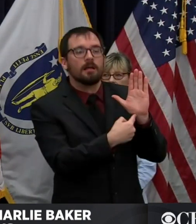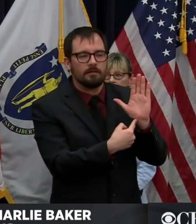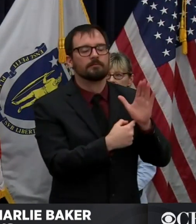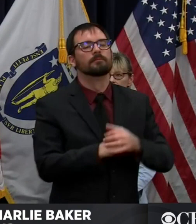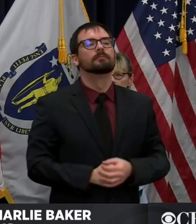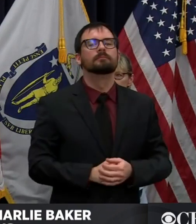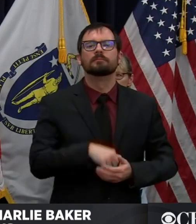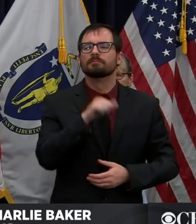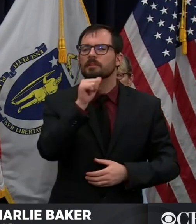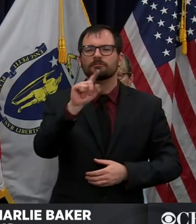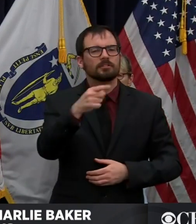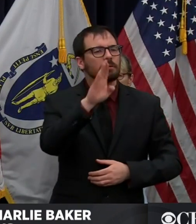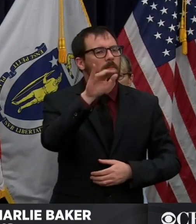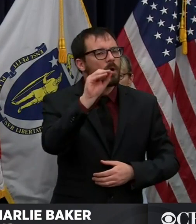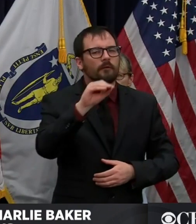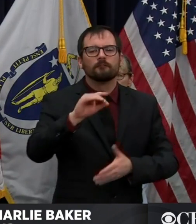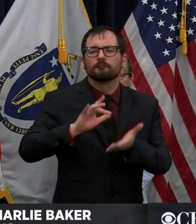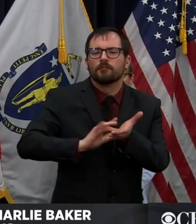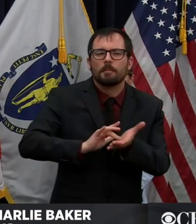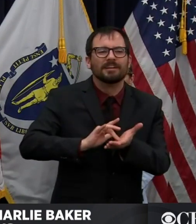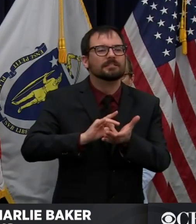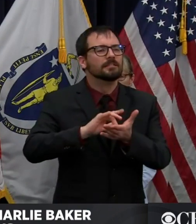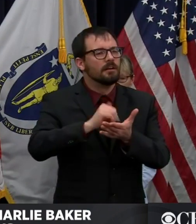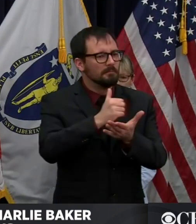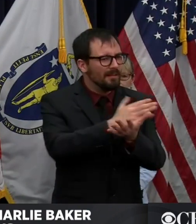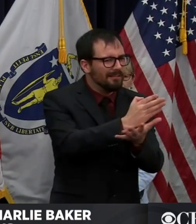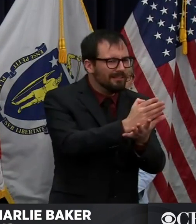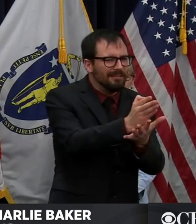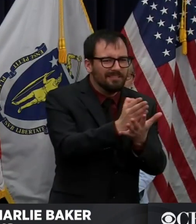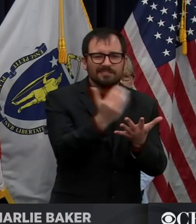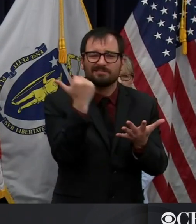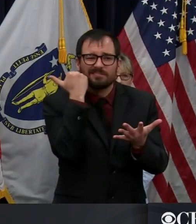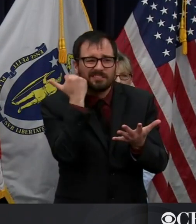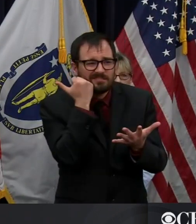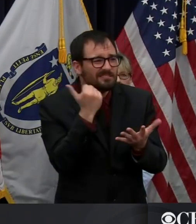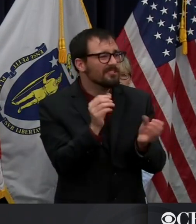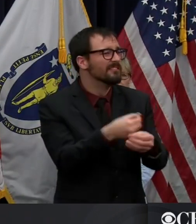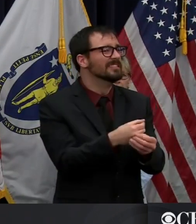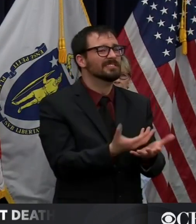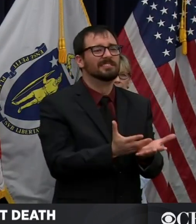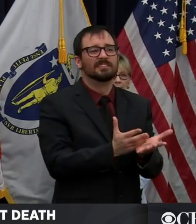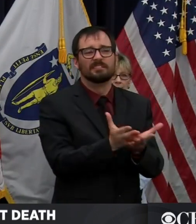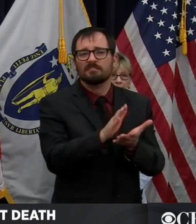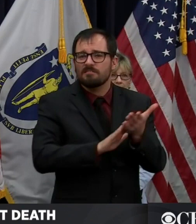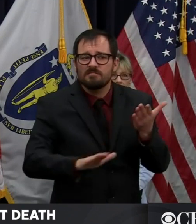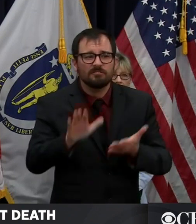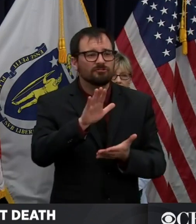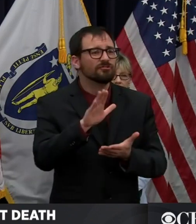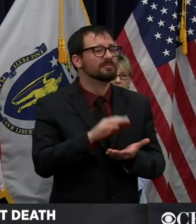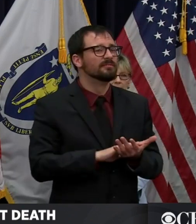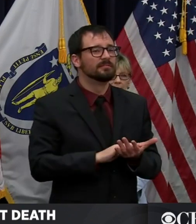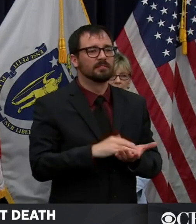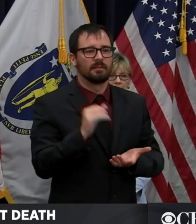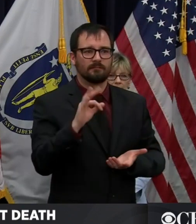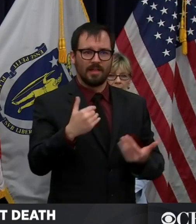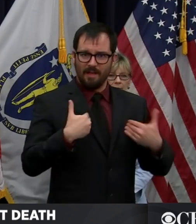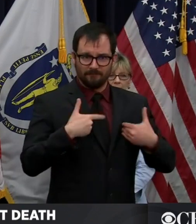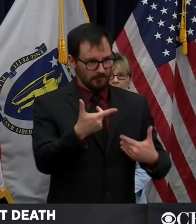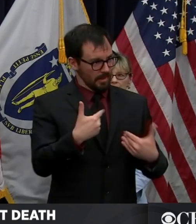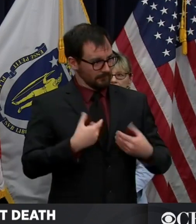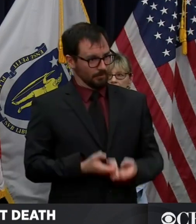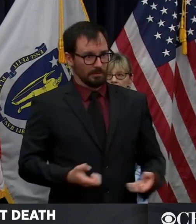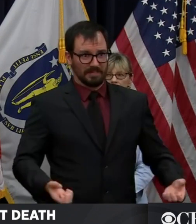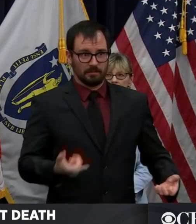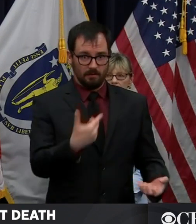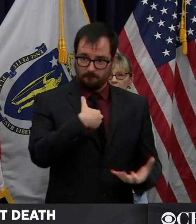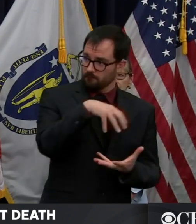companies that are offering to donate, but also dentist's office, colleges, universities. If you have these supplies that we need on the front